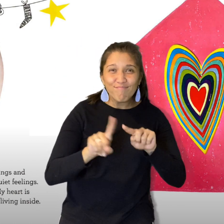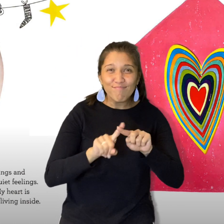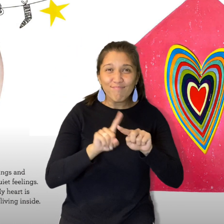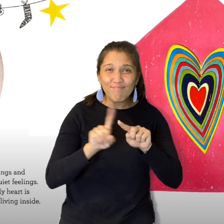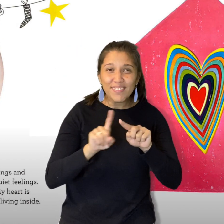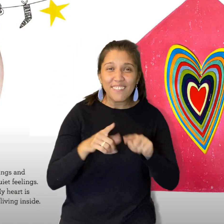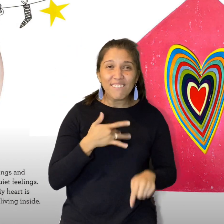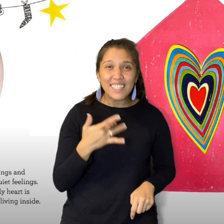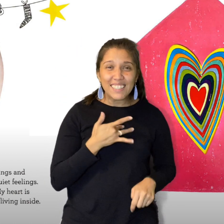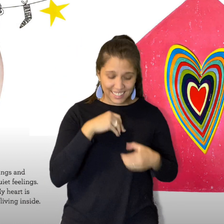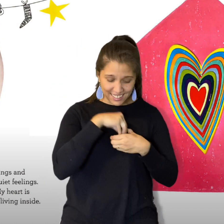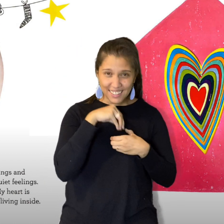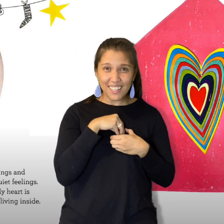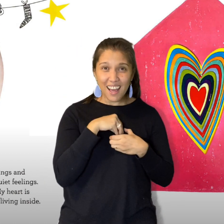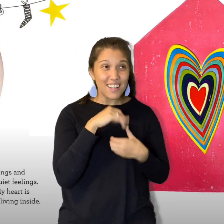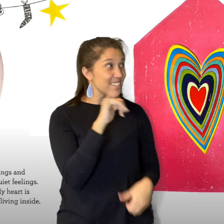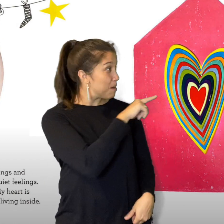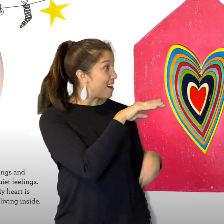living inside.